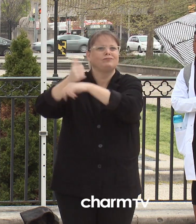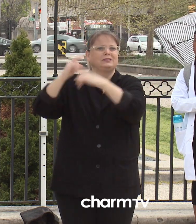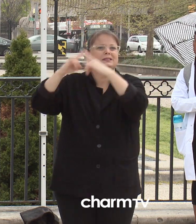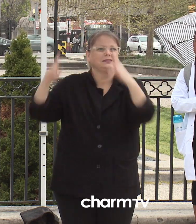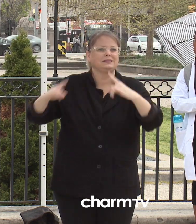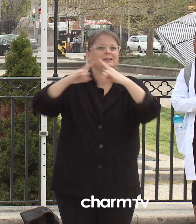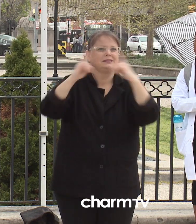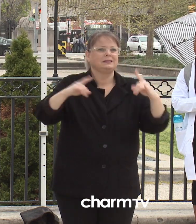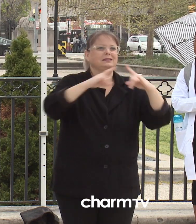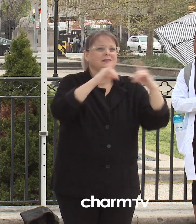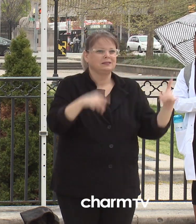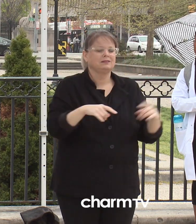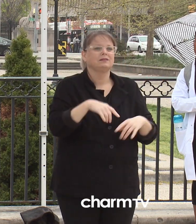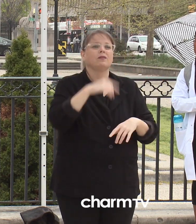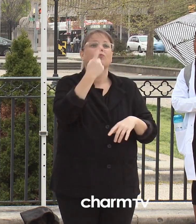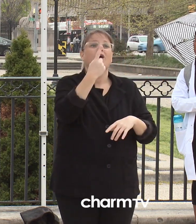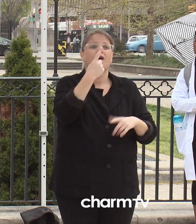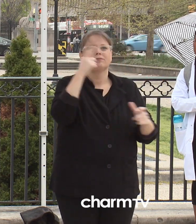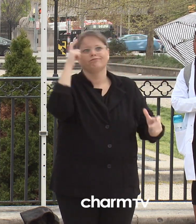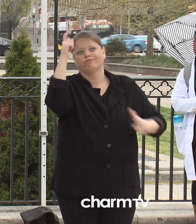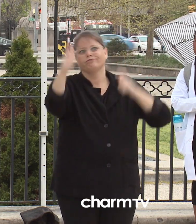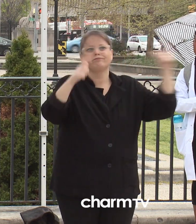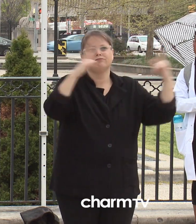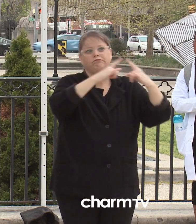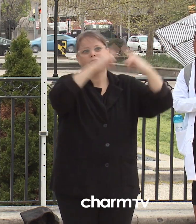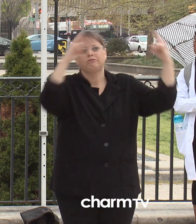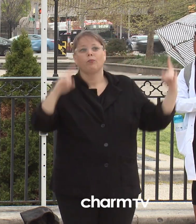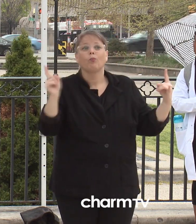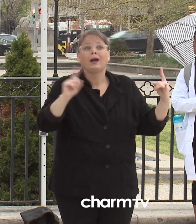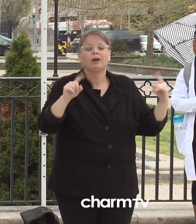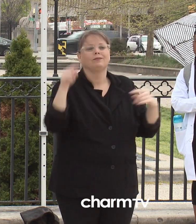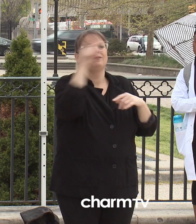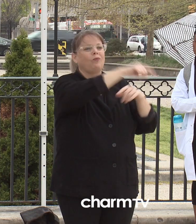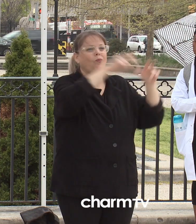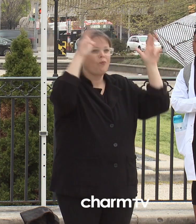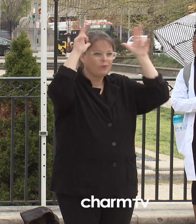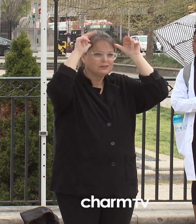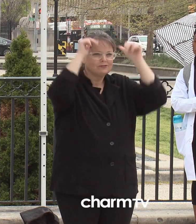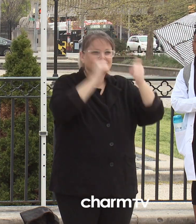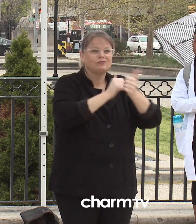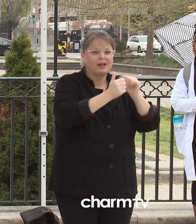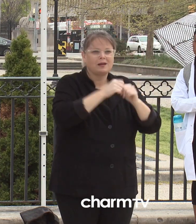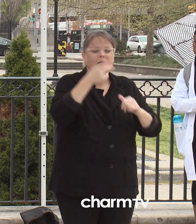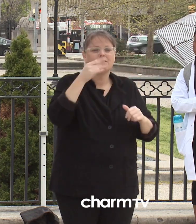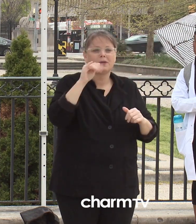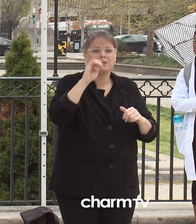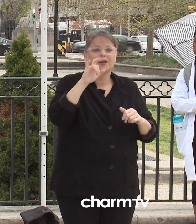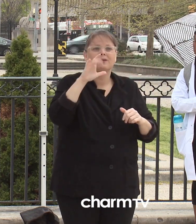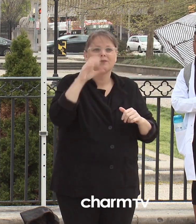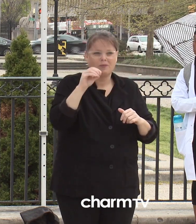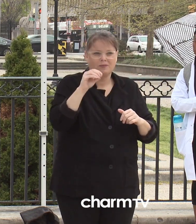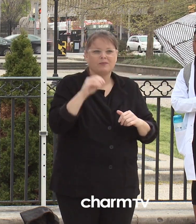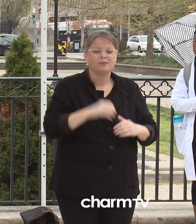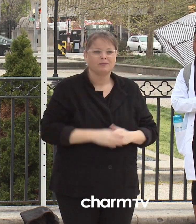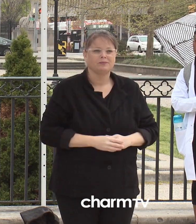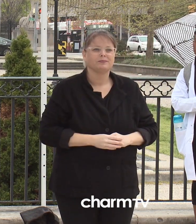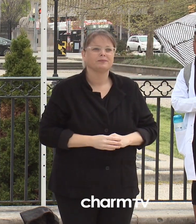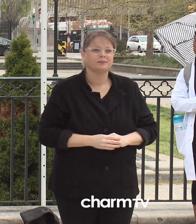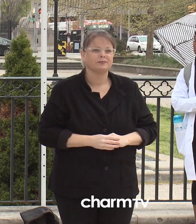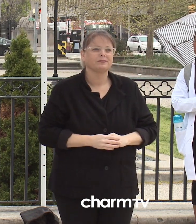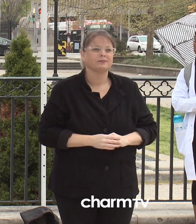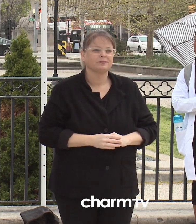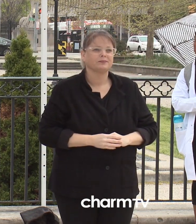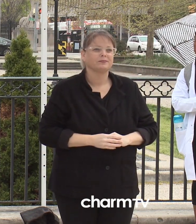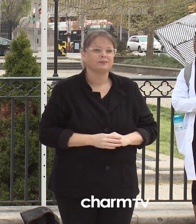Racetrack, which is up and pretty much ready to go as soon as we can get it moving. So one thing I would just like to remind